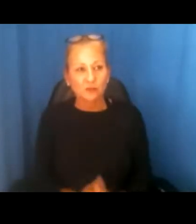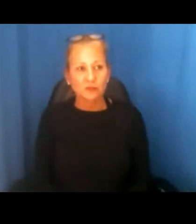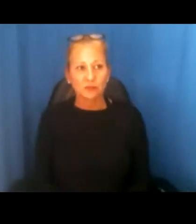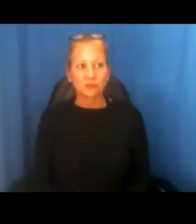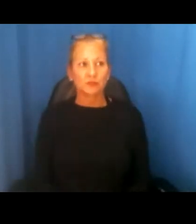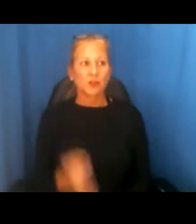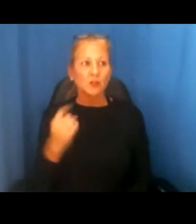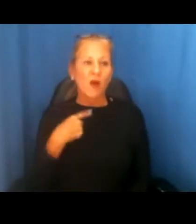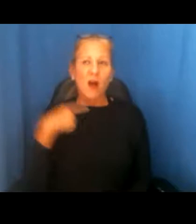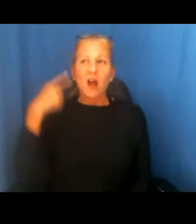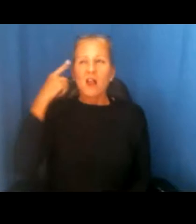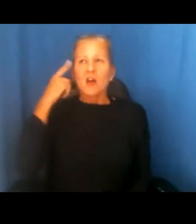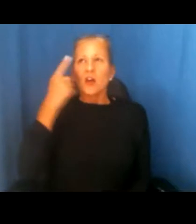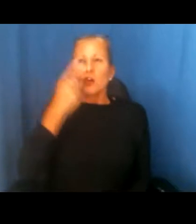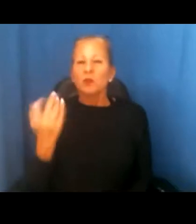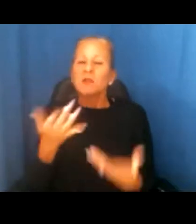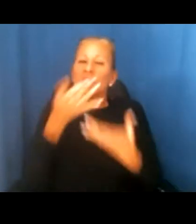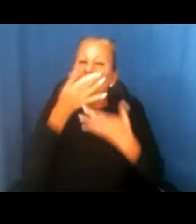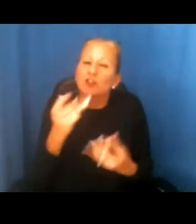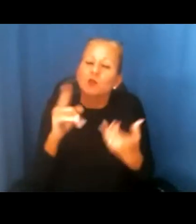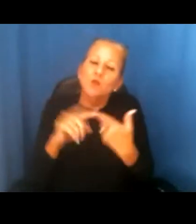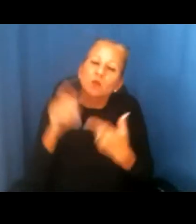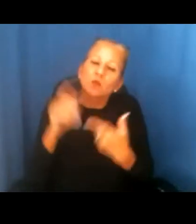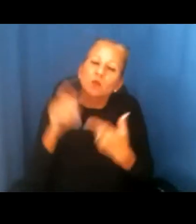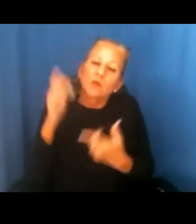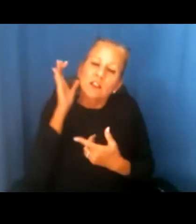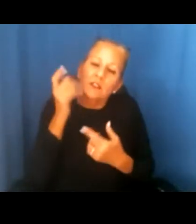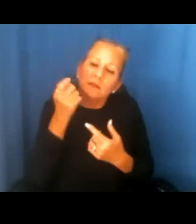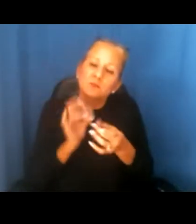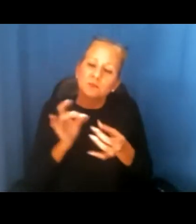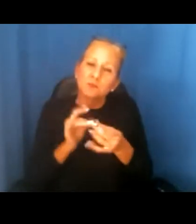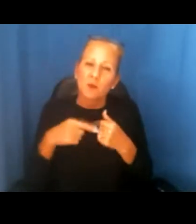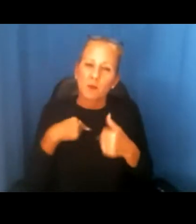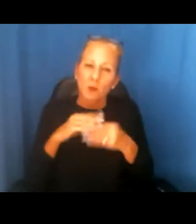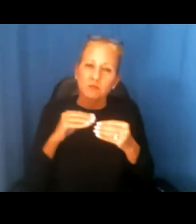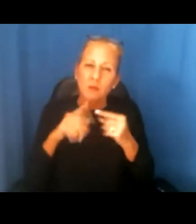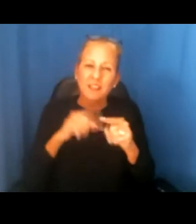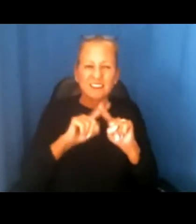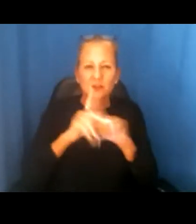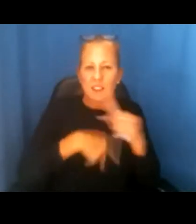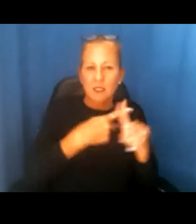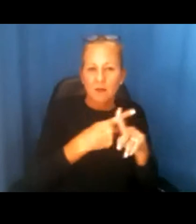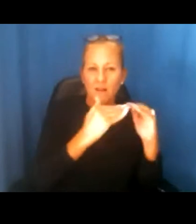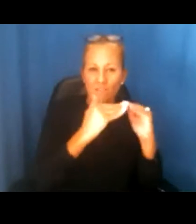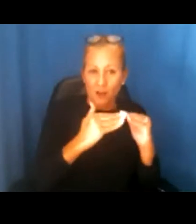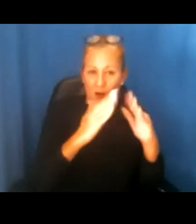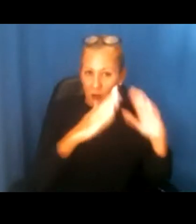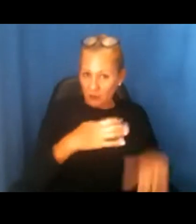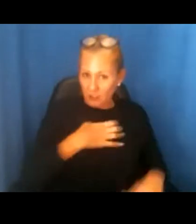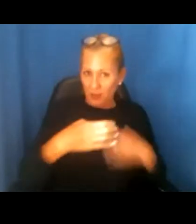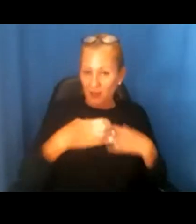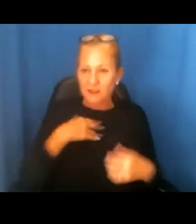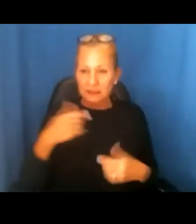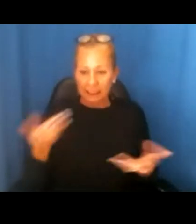So I thought you would be interested in hearing a little bit about the types of fair housing complaints that we at